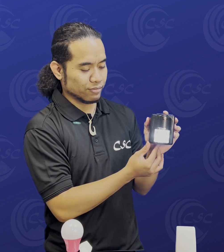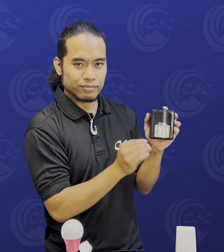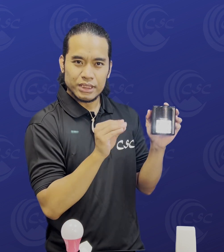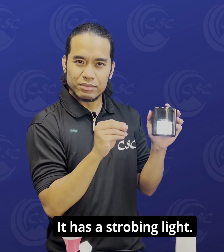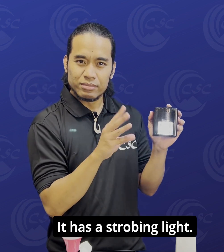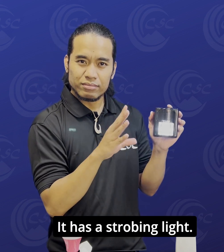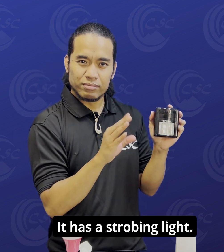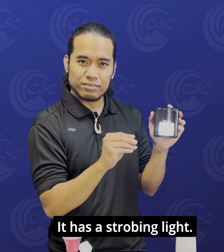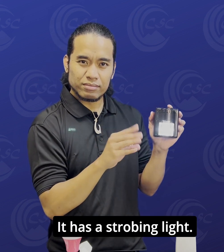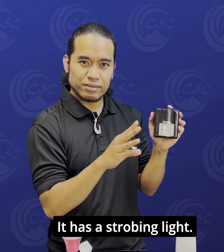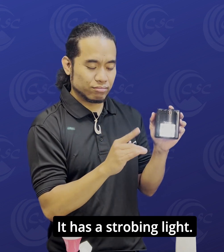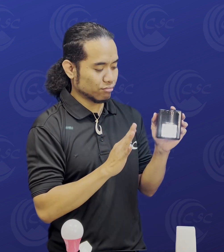It has a strobing light.